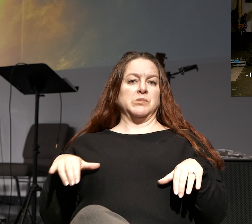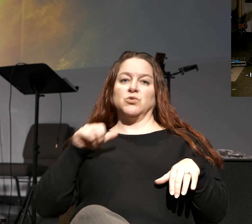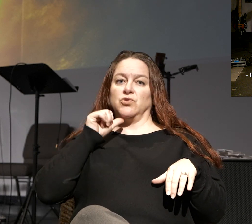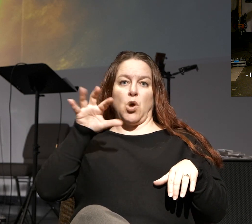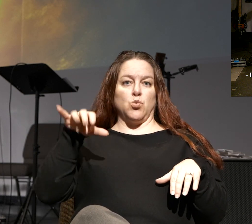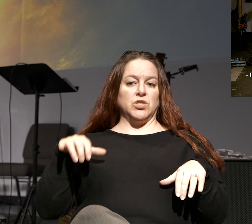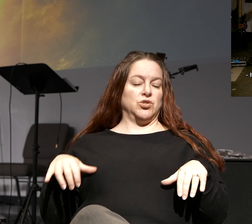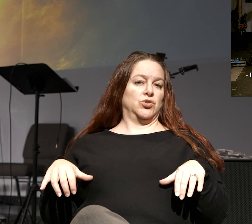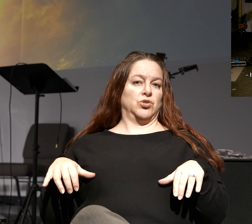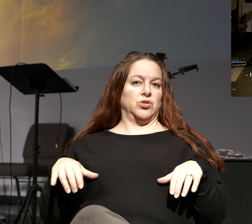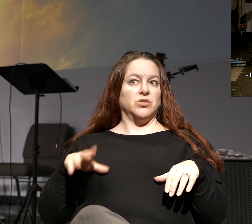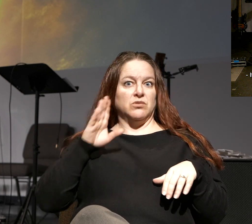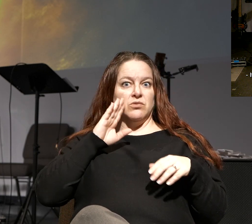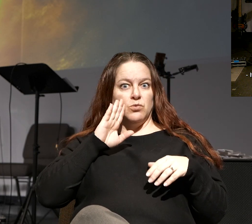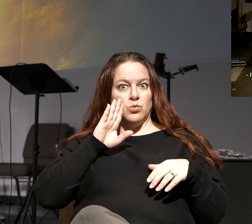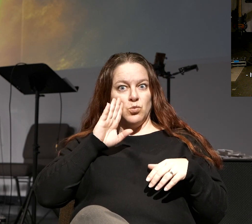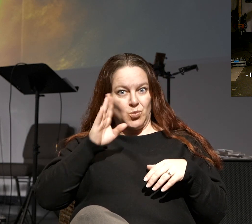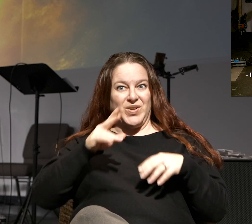you'll fall to your death.